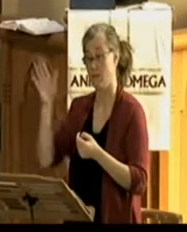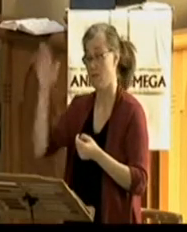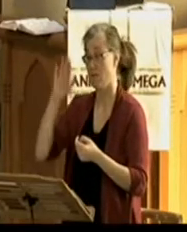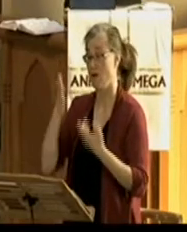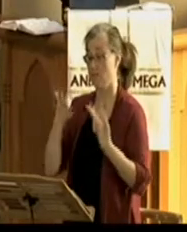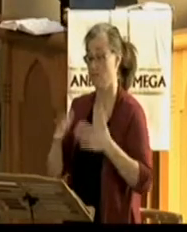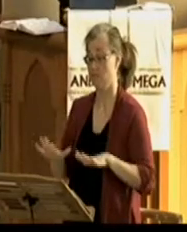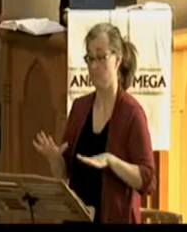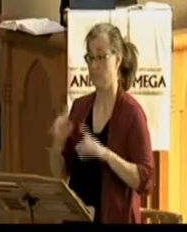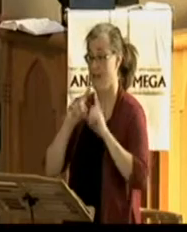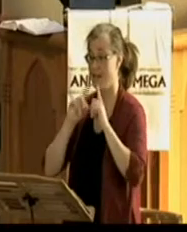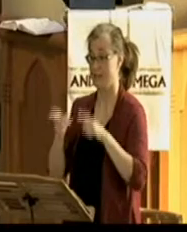his son, Jesus Christ.